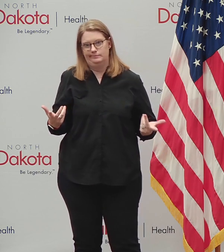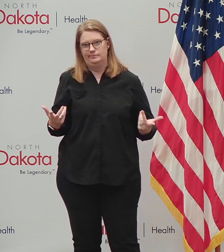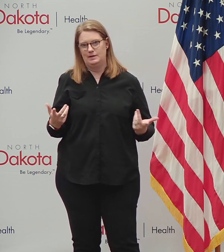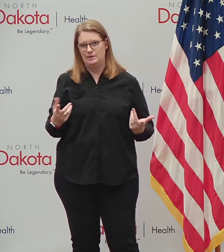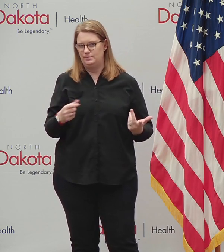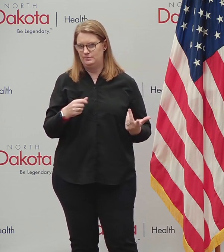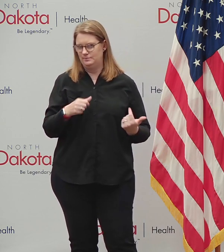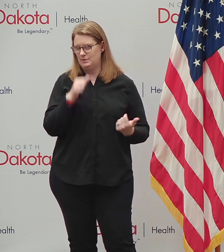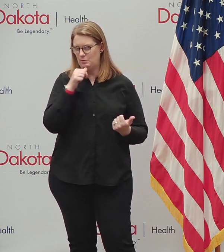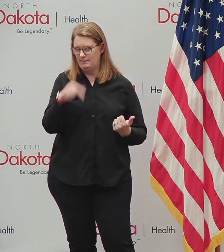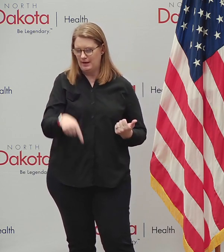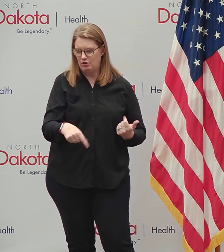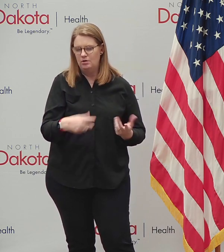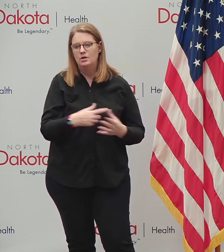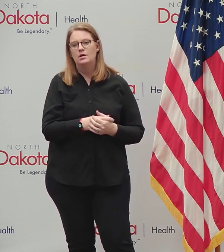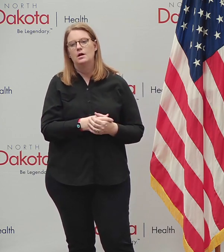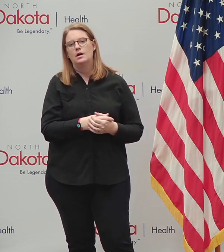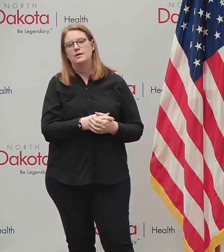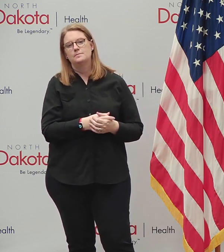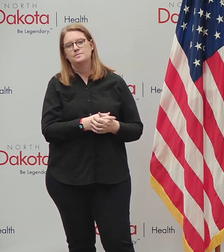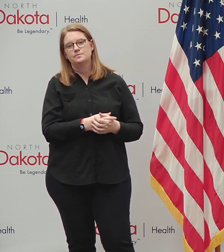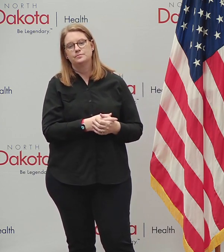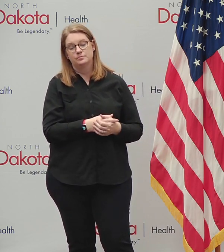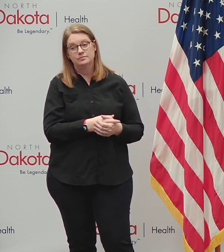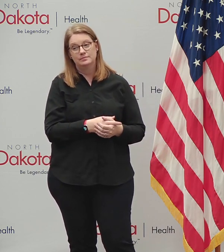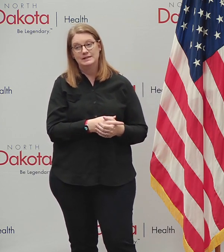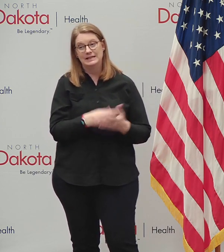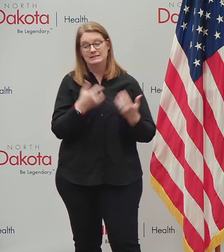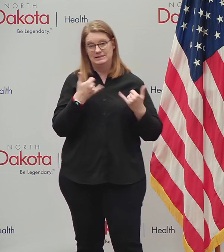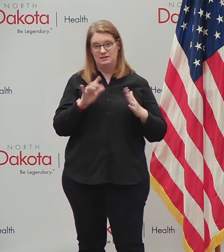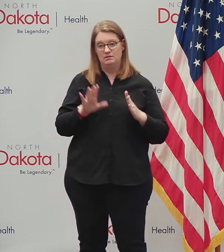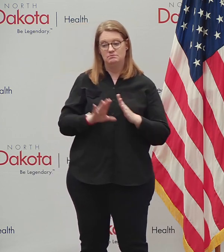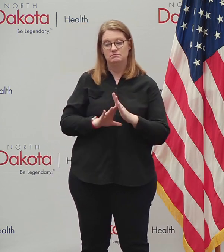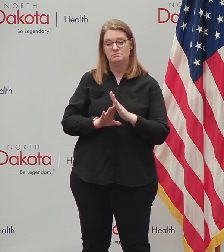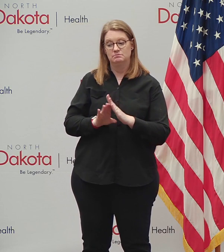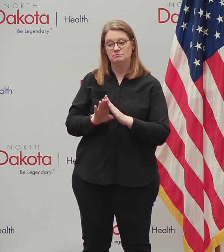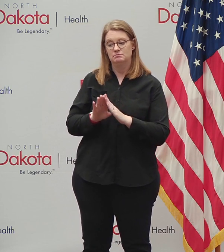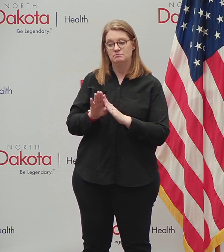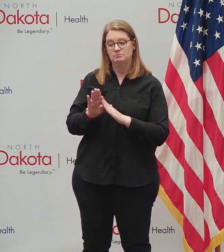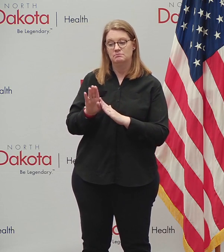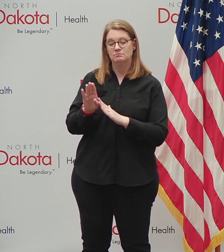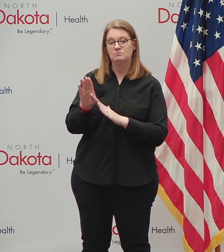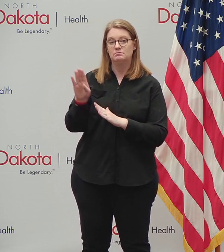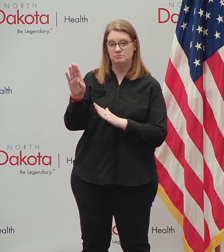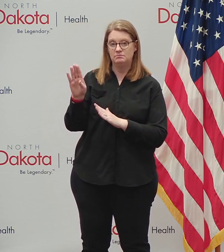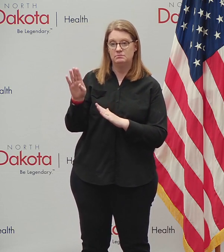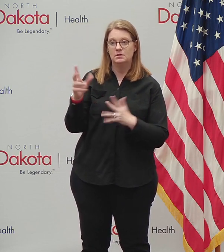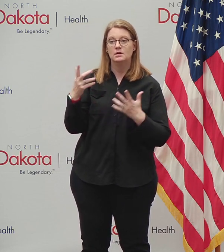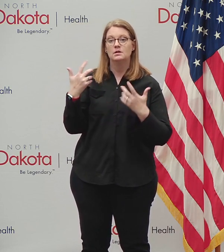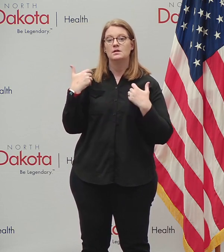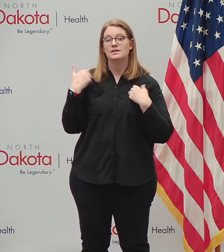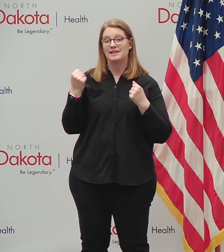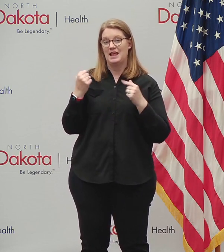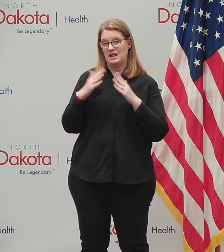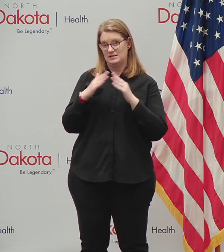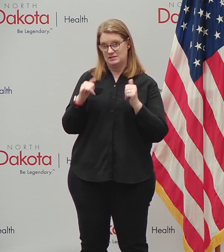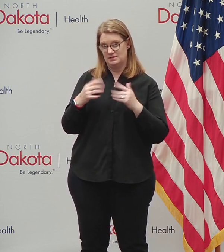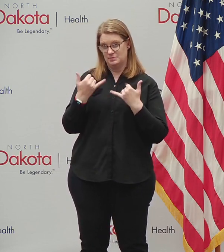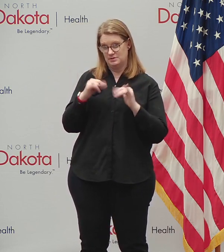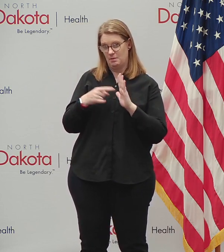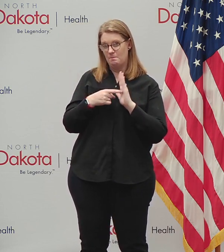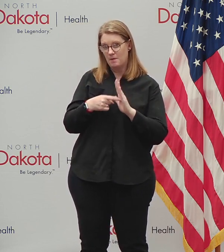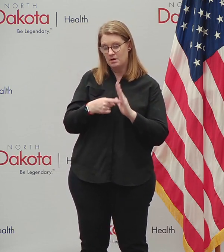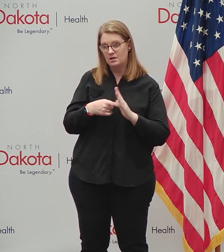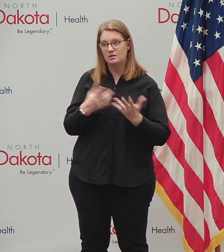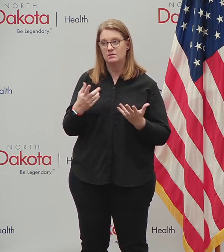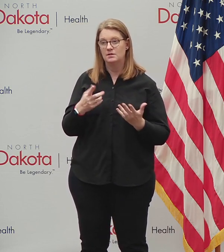to that end, it is still trending upwards. The health systems are doing their modeling. So far,